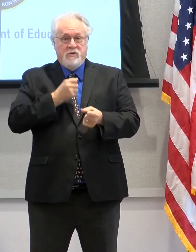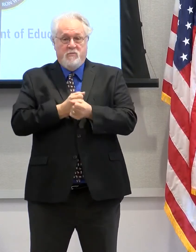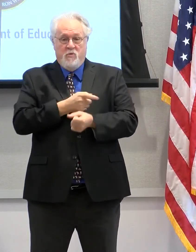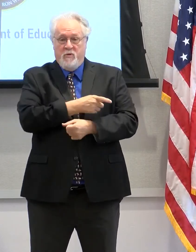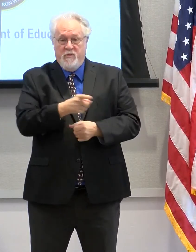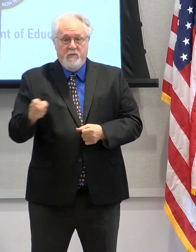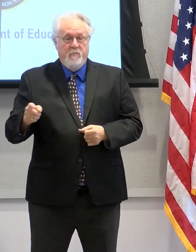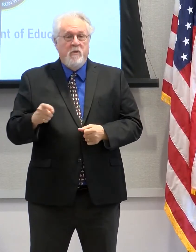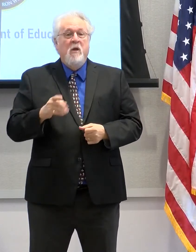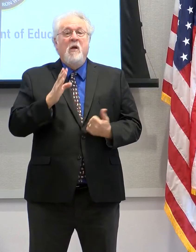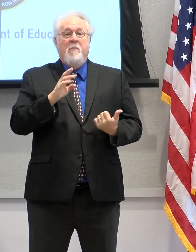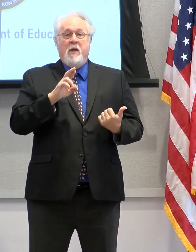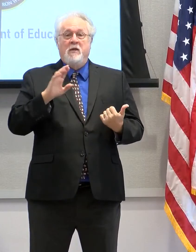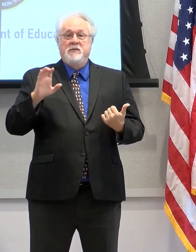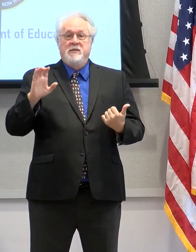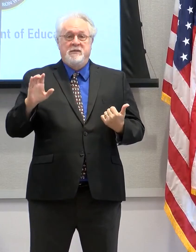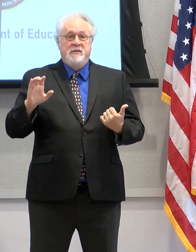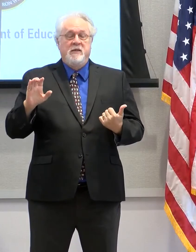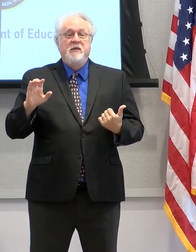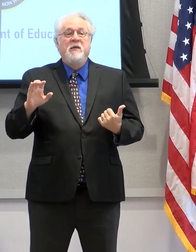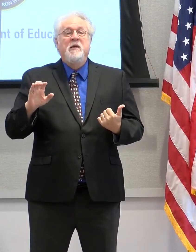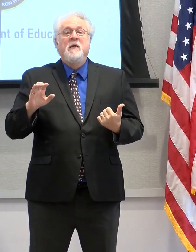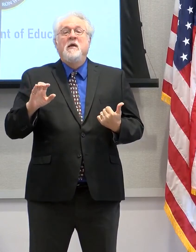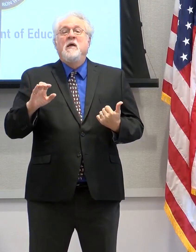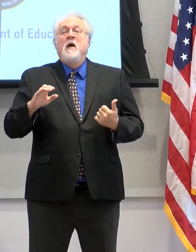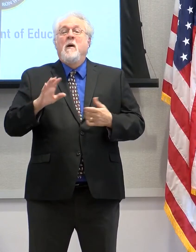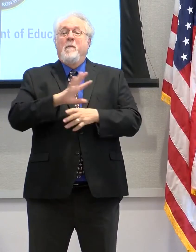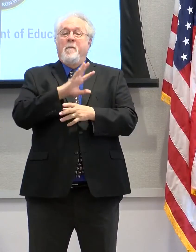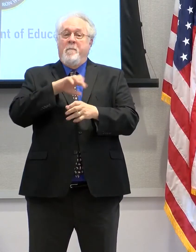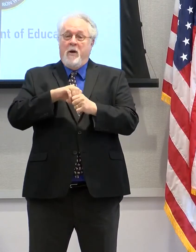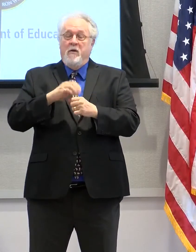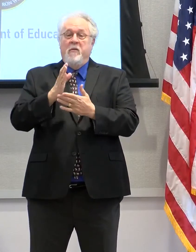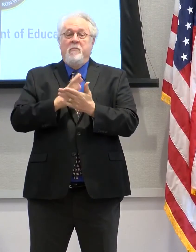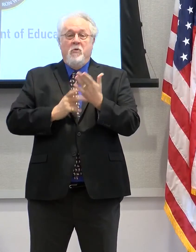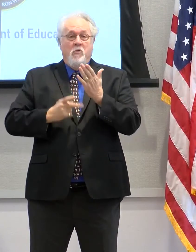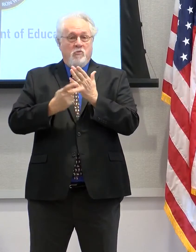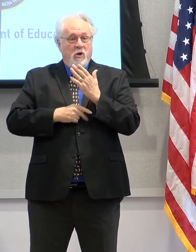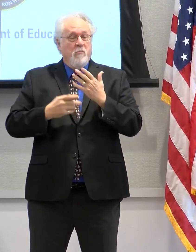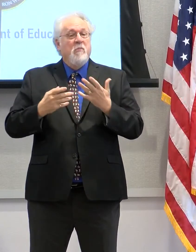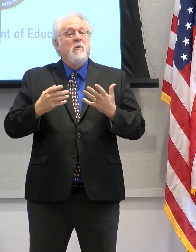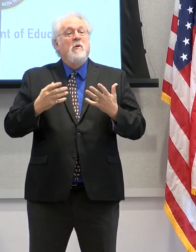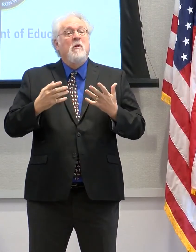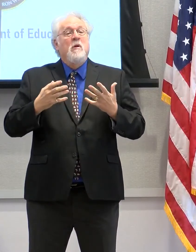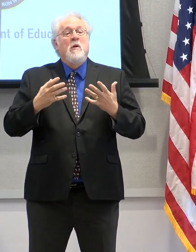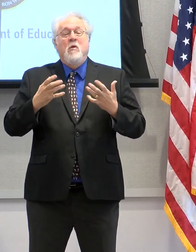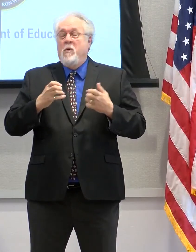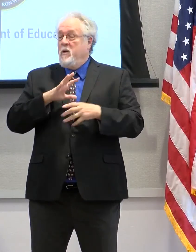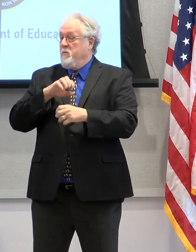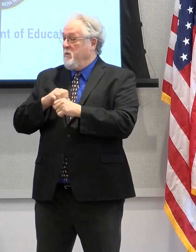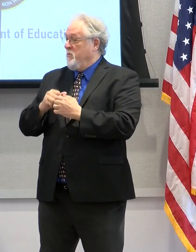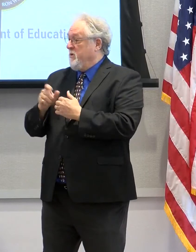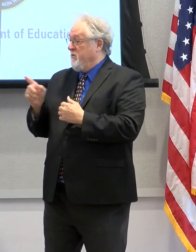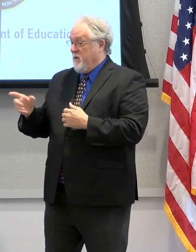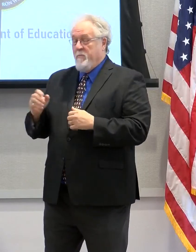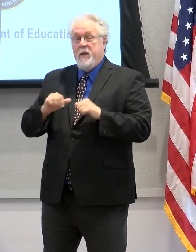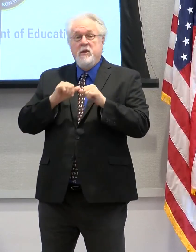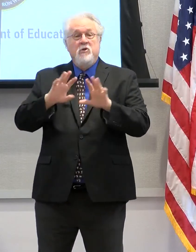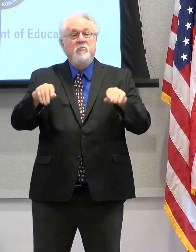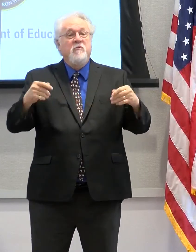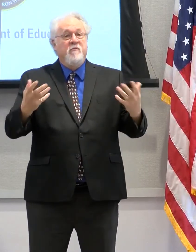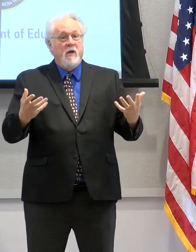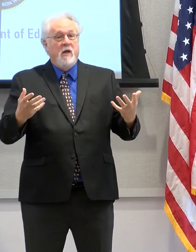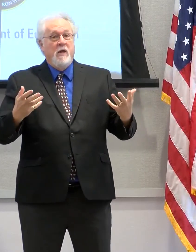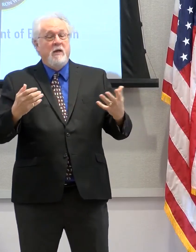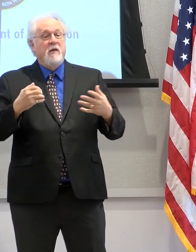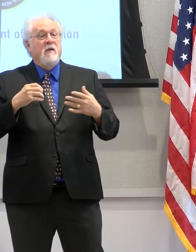BRCC is just excited to be a part of this promise. But certainly we want to be partnering with our partners here and continue to provide that